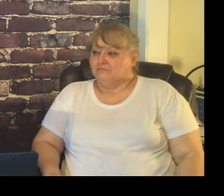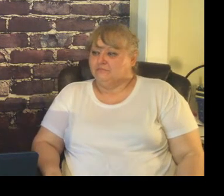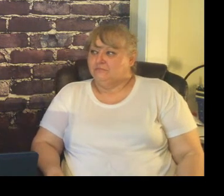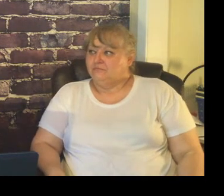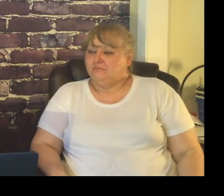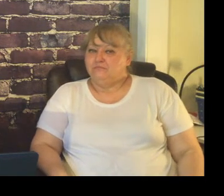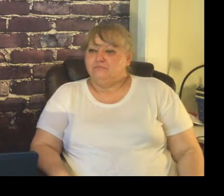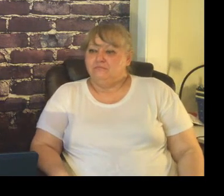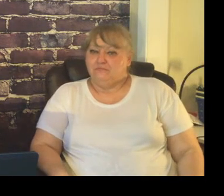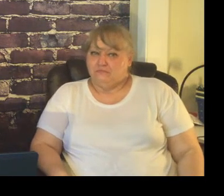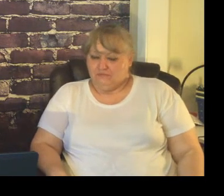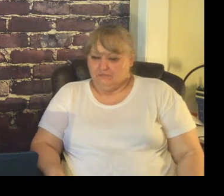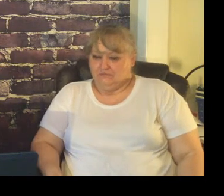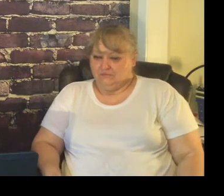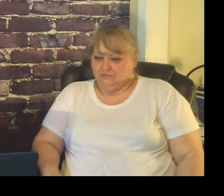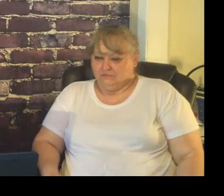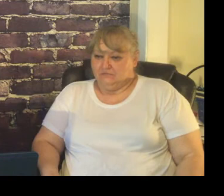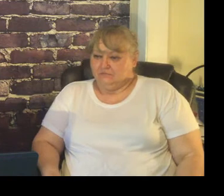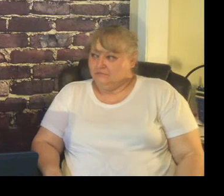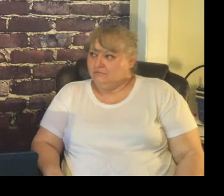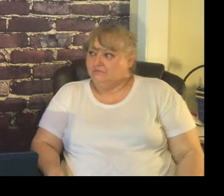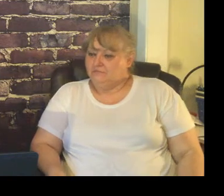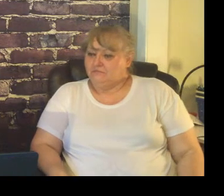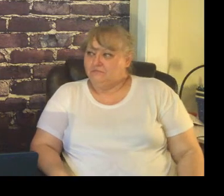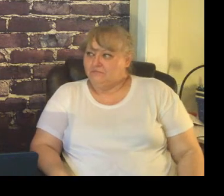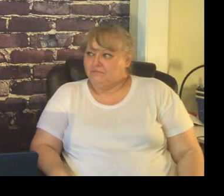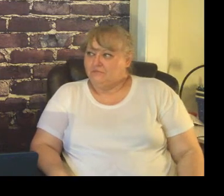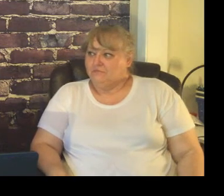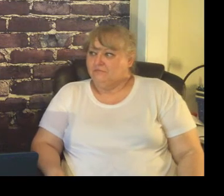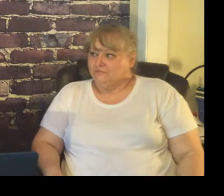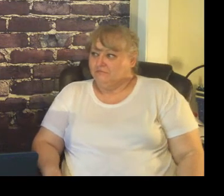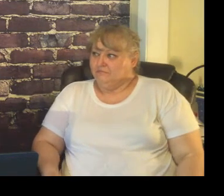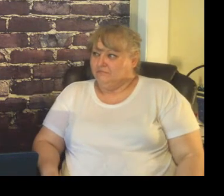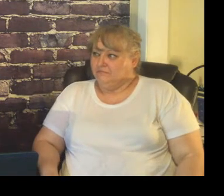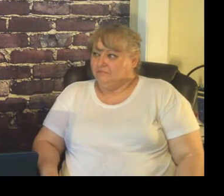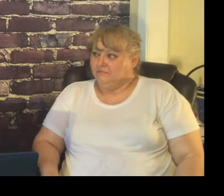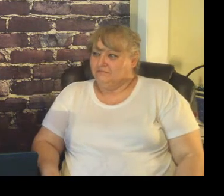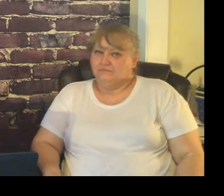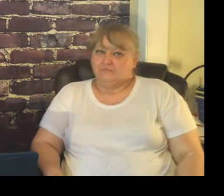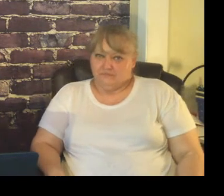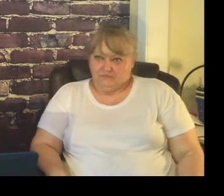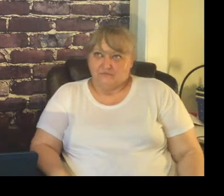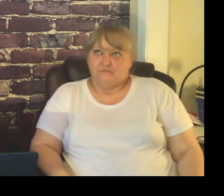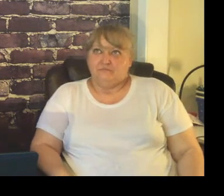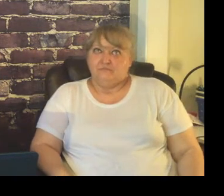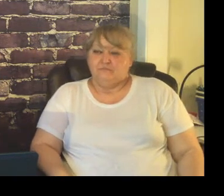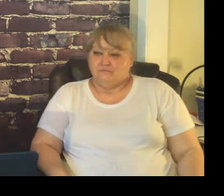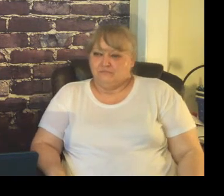goes and it shows that students who have highly effective teachers show more success over the course of the school year regardless